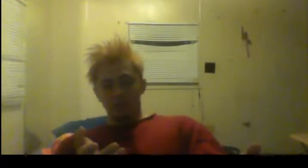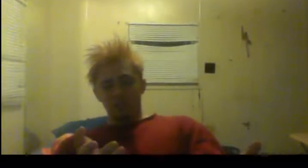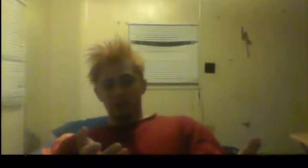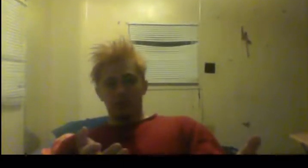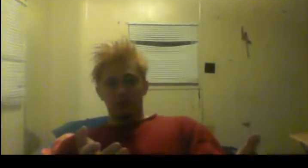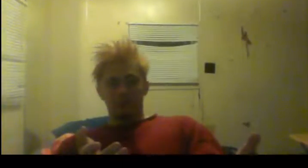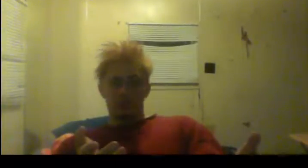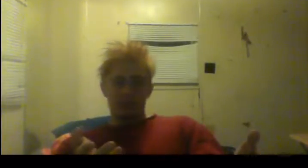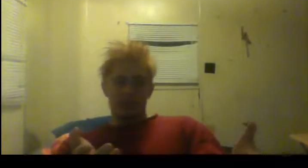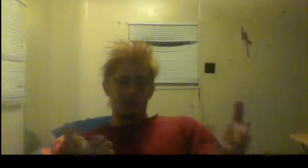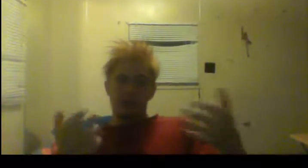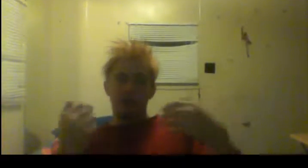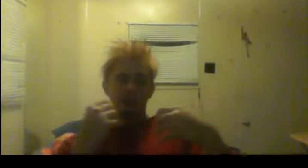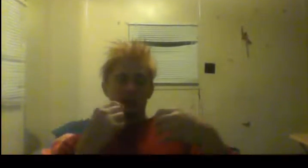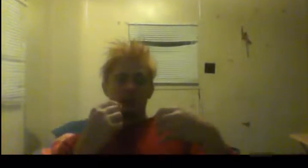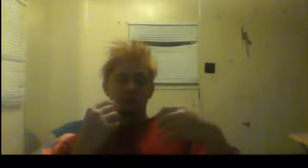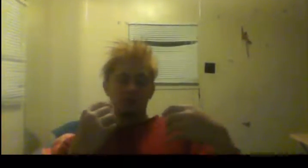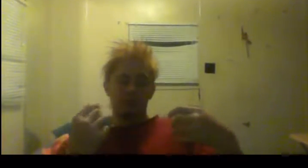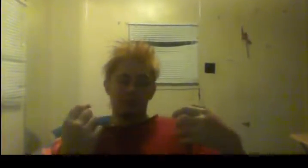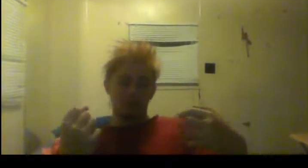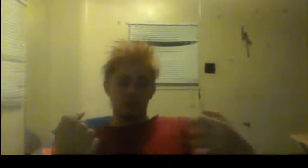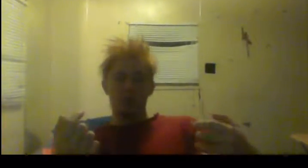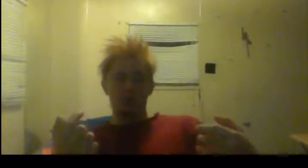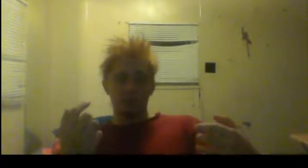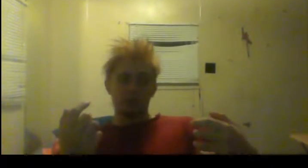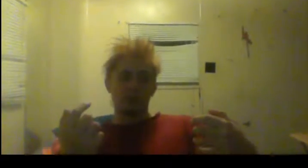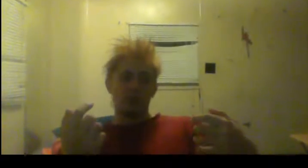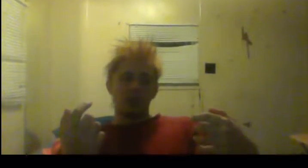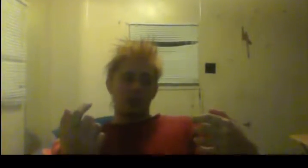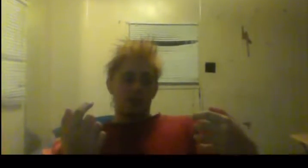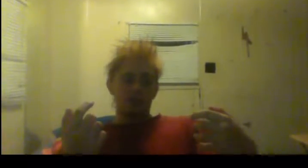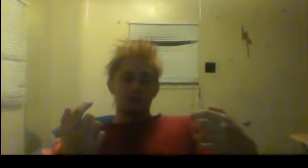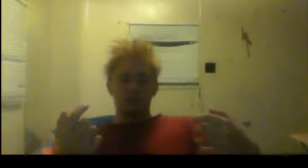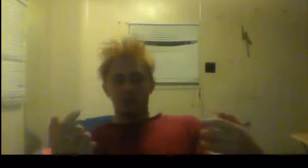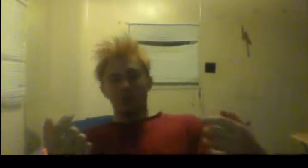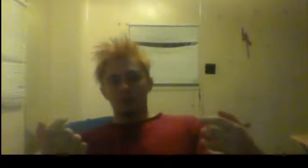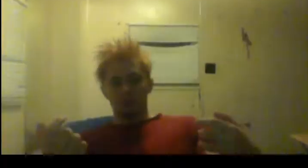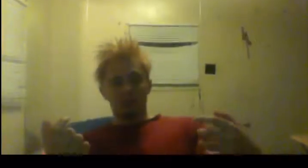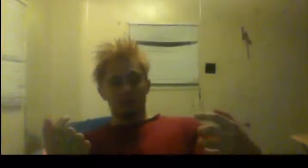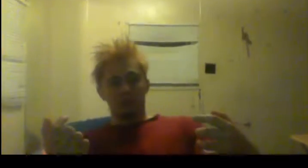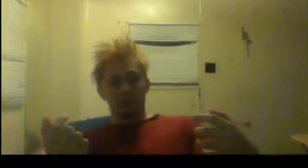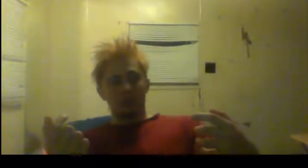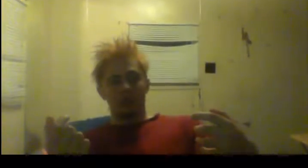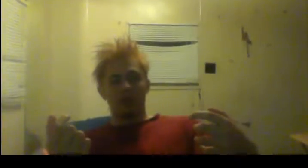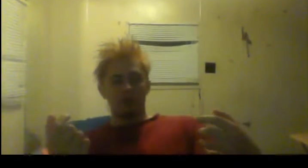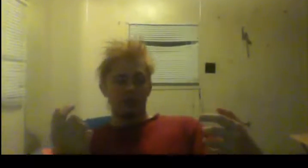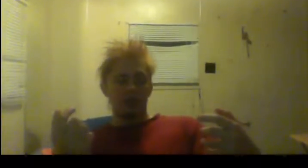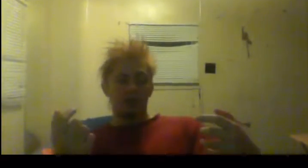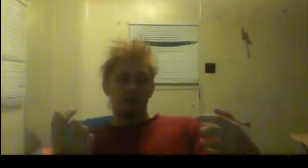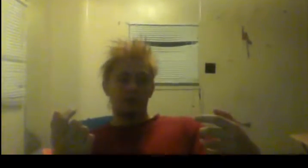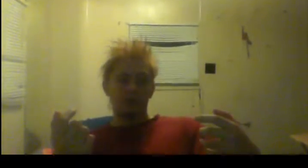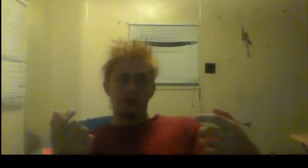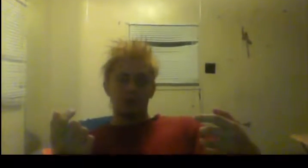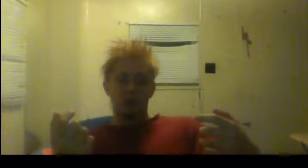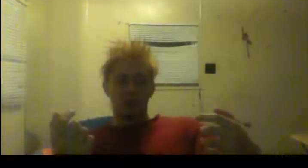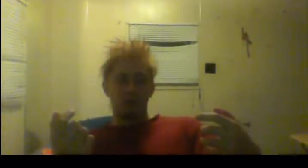same workouts. And that's what I do. I've been doing it for 12 years and you've seen my results on how great I look, you know,